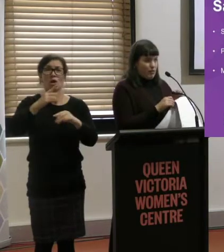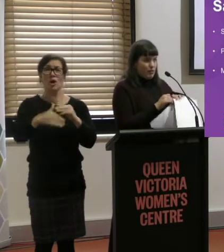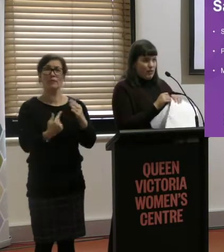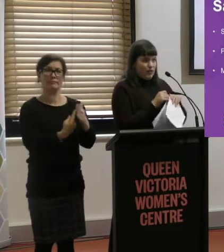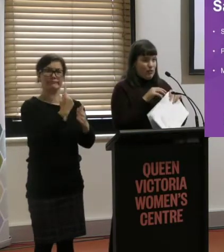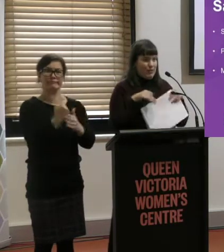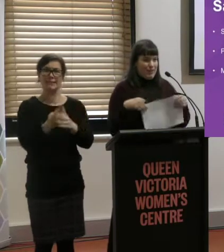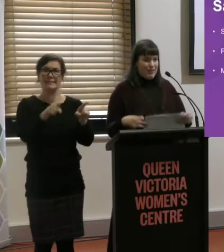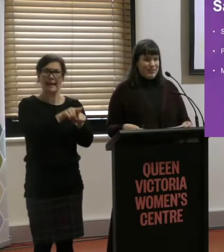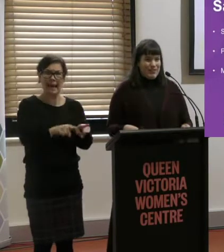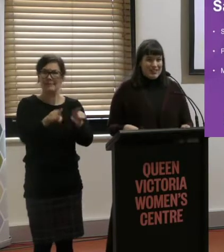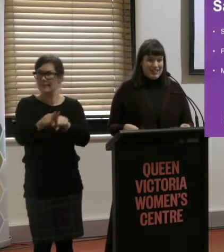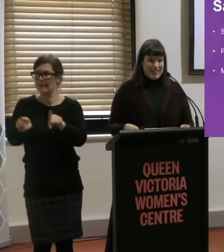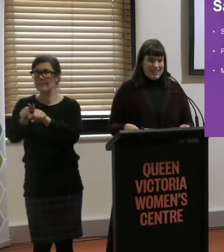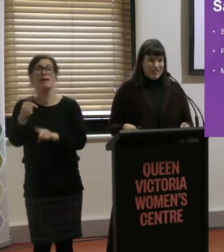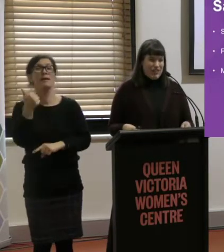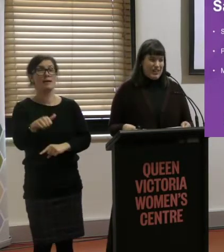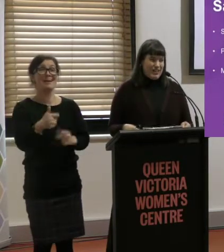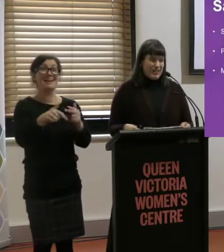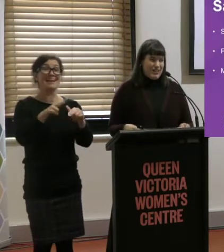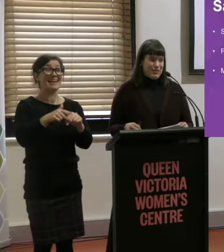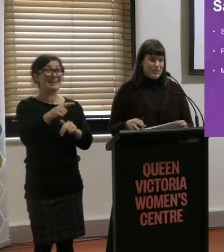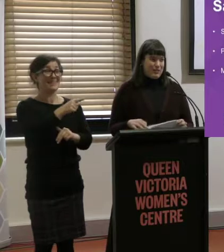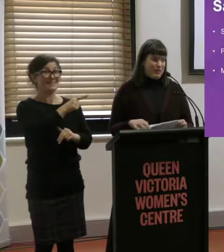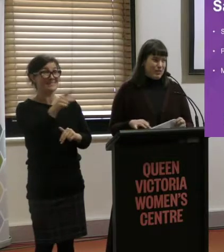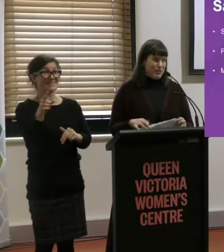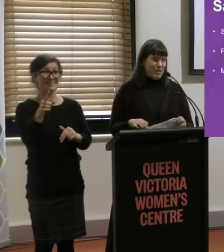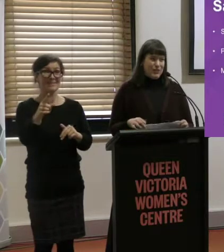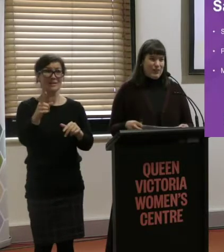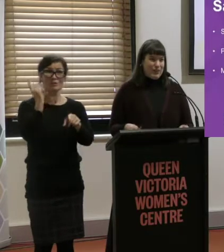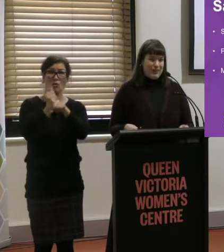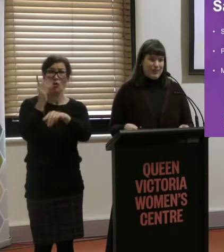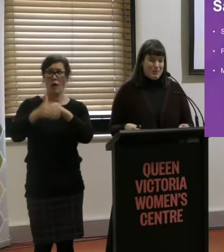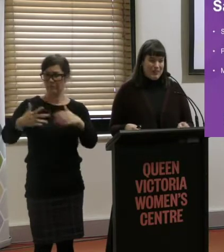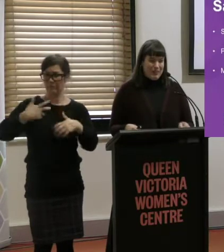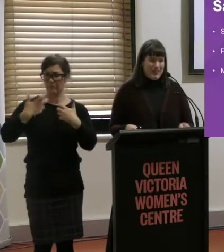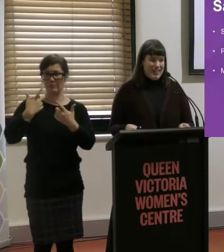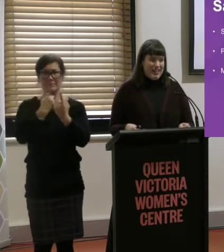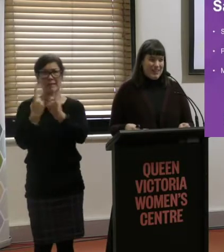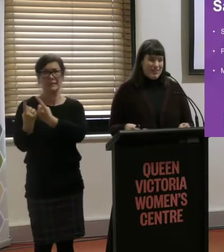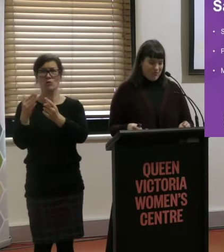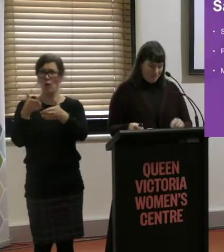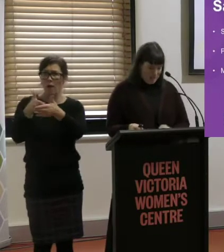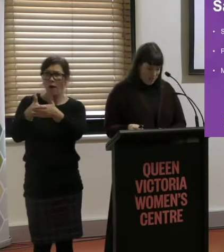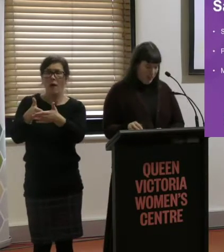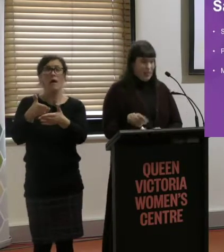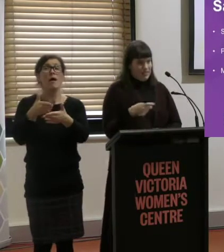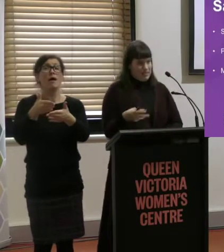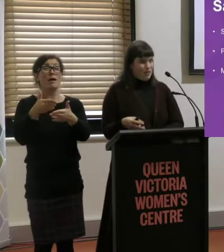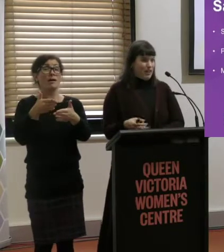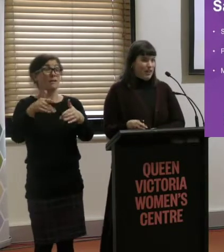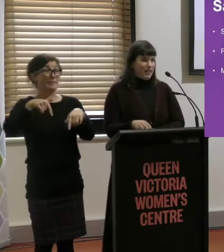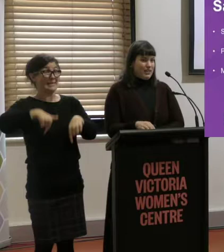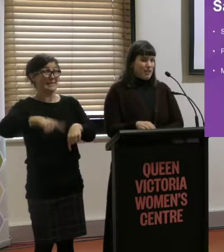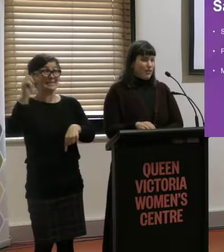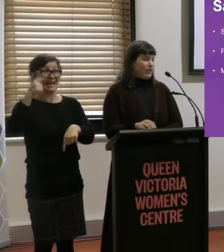So if you were at one of our consultations and you don't hear us talking about what you said, don't worry, it will be in the report. But, yeah, these